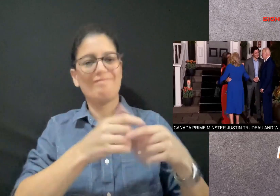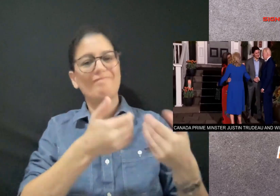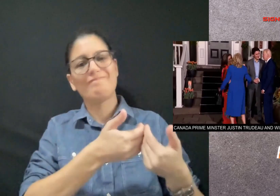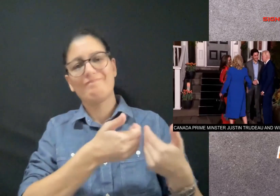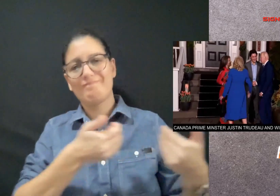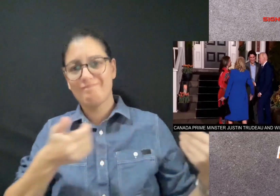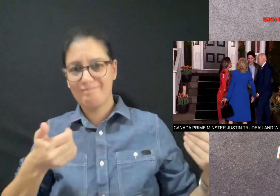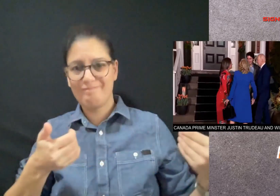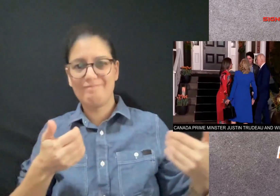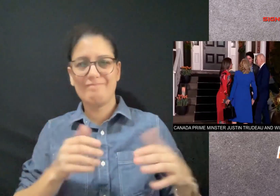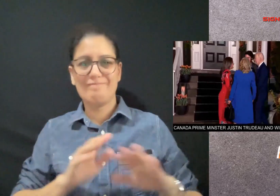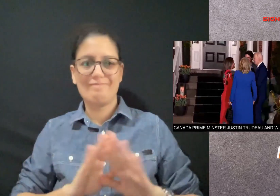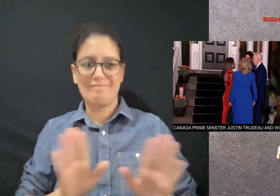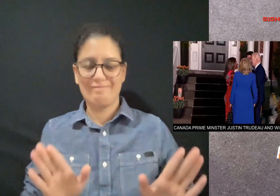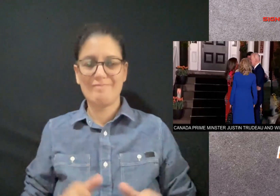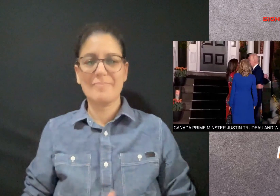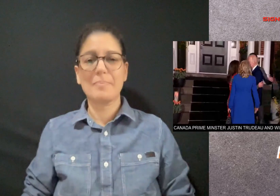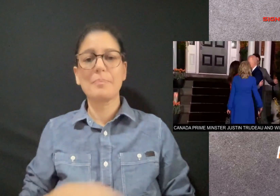he and his wife Sophia are separating